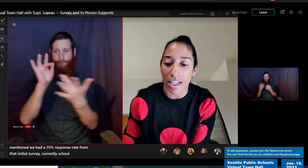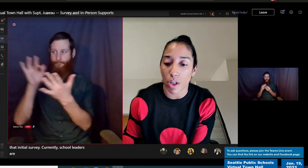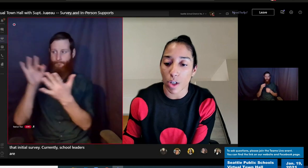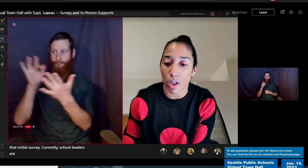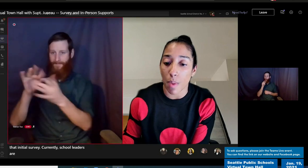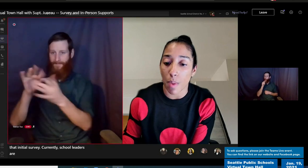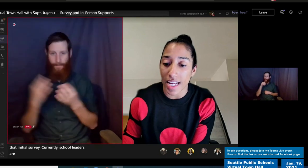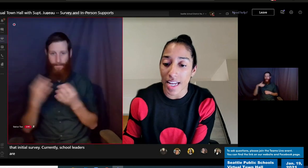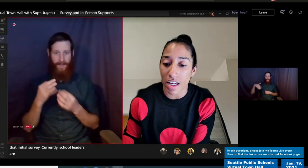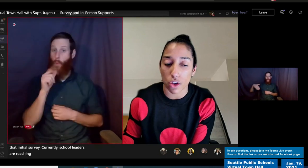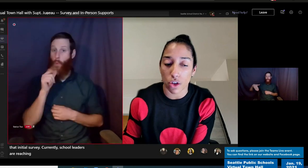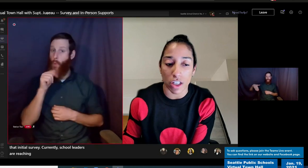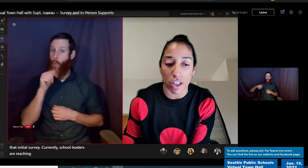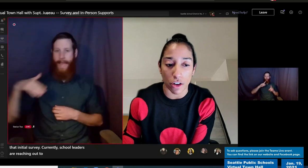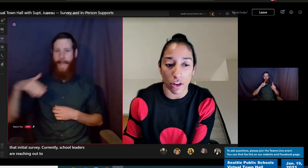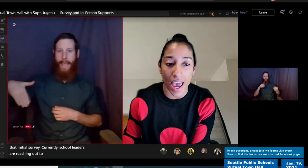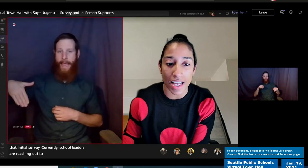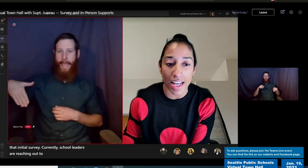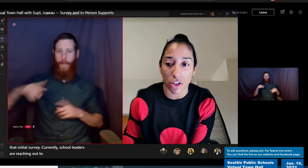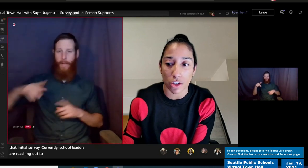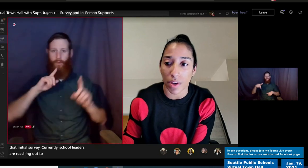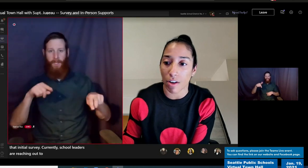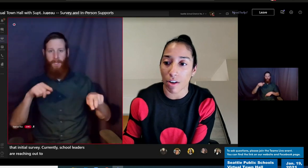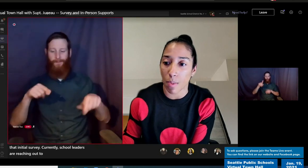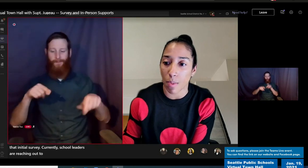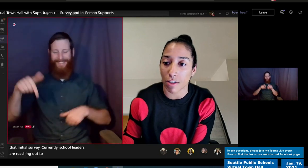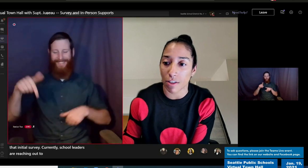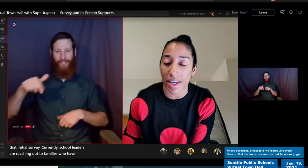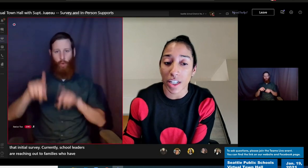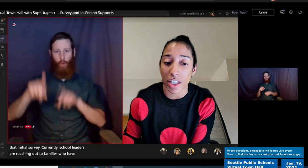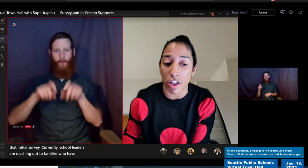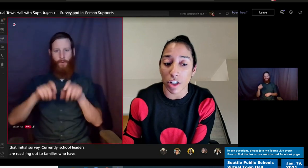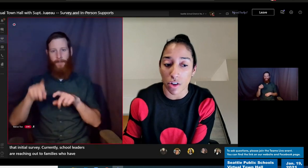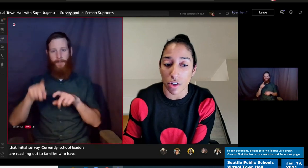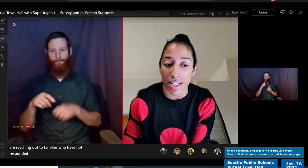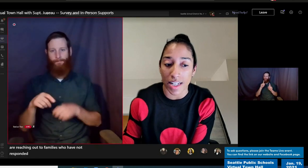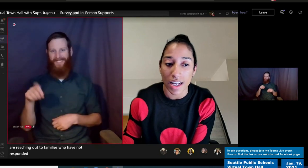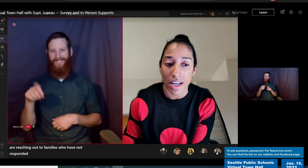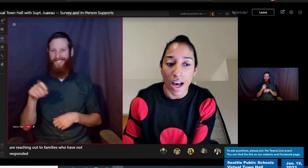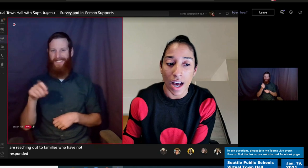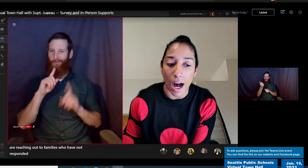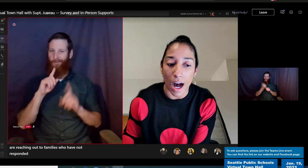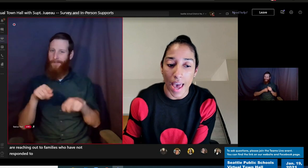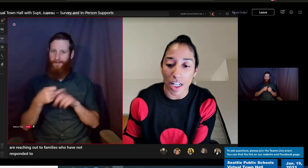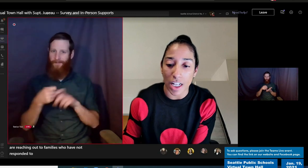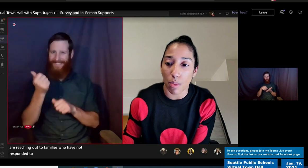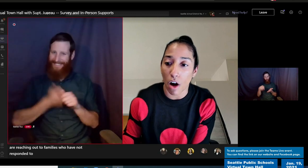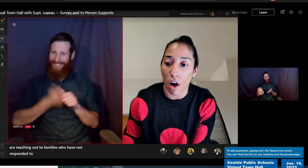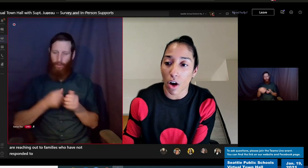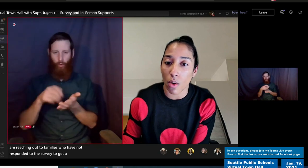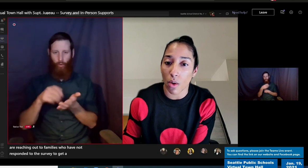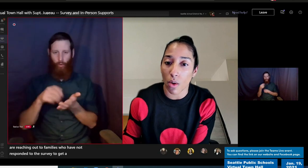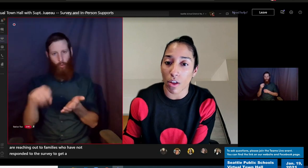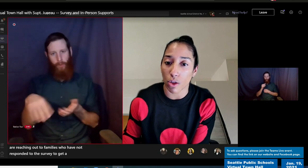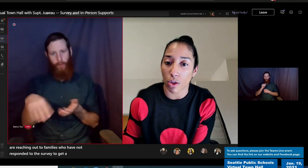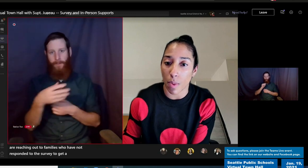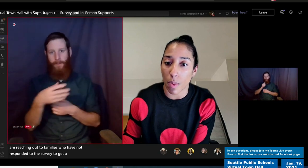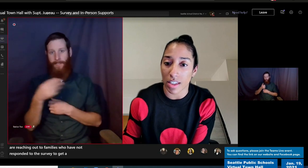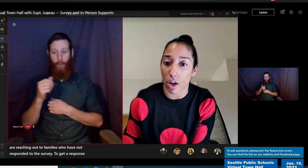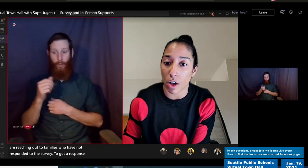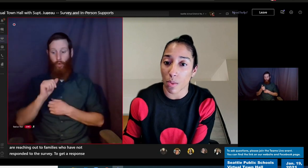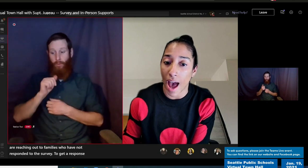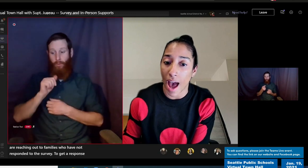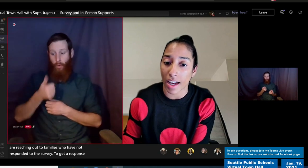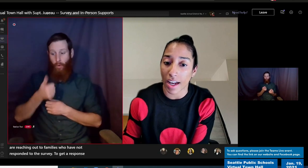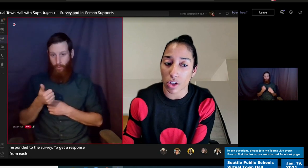responded to the survey to get a response from each and every student. And tomorrow those responses